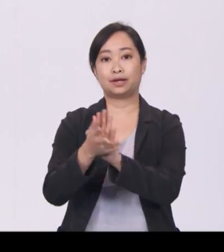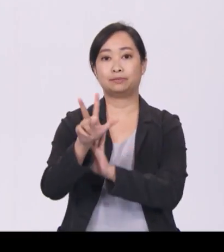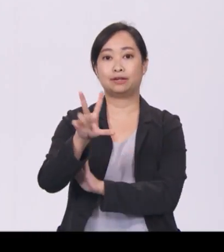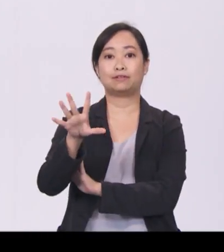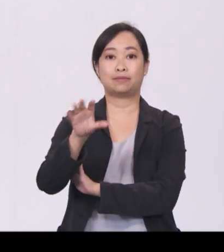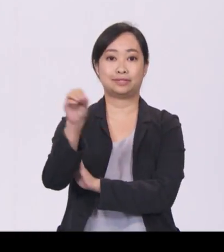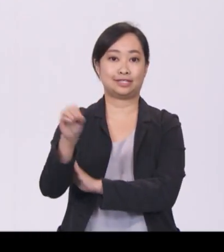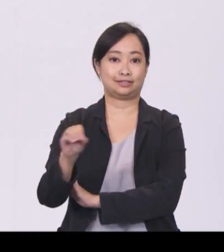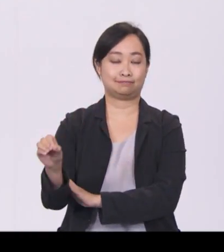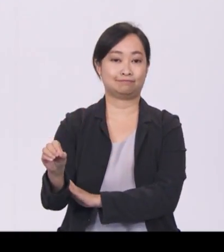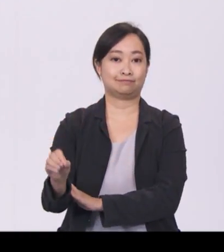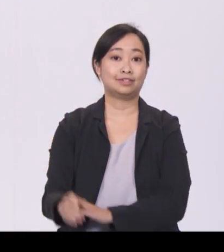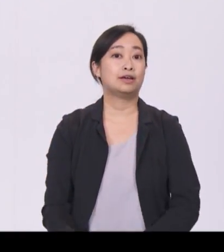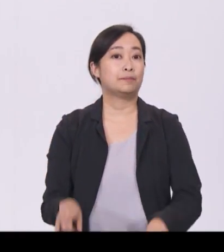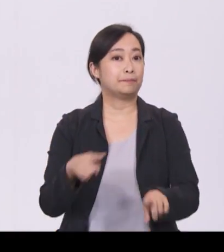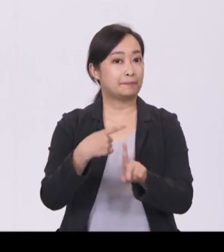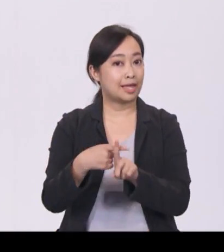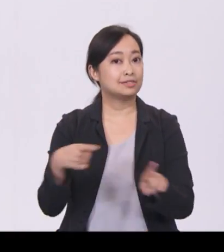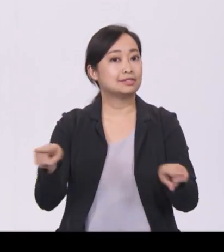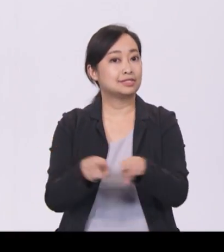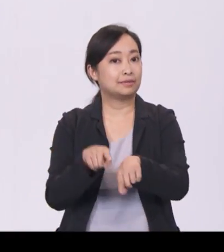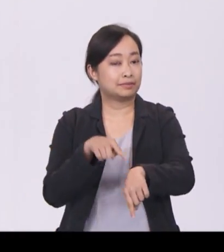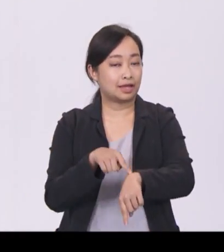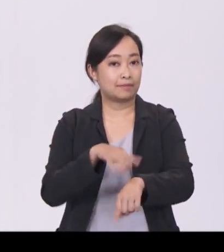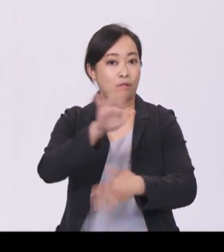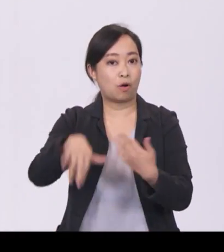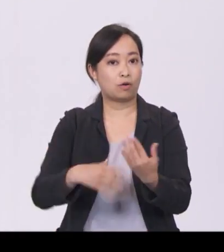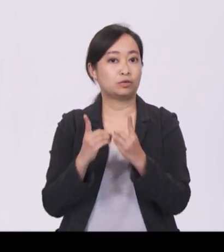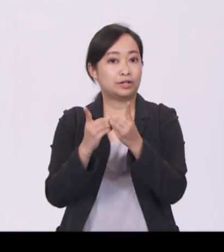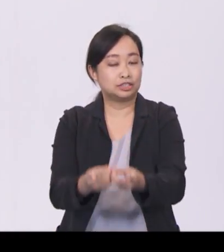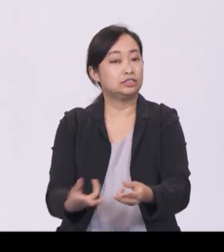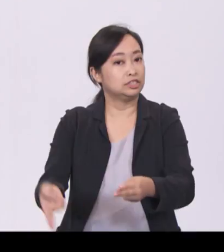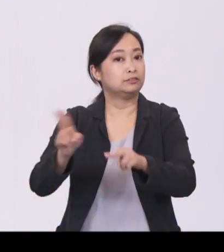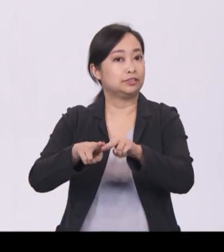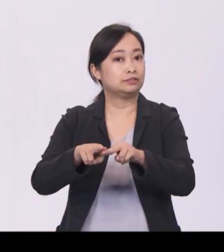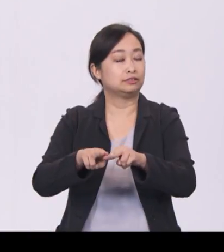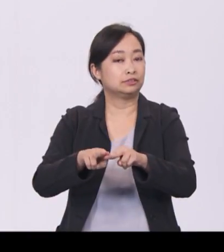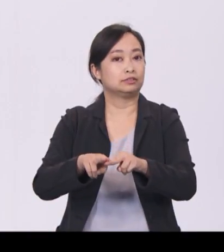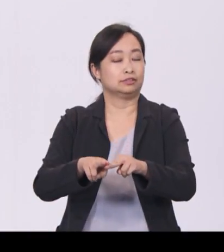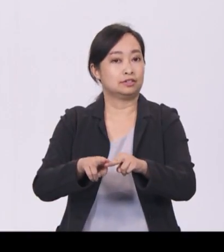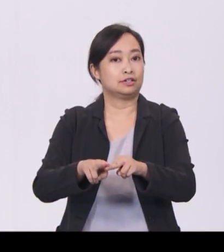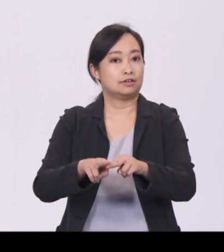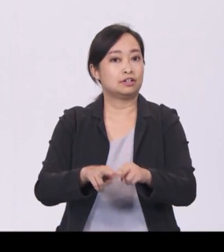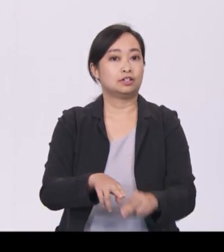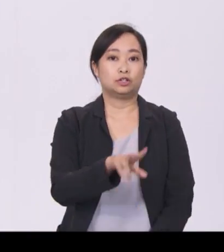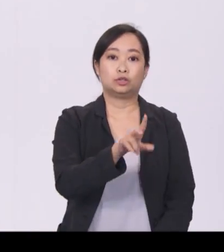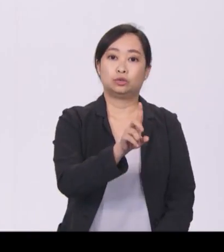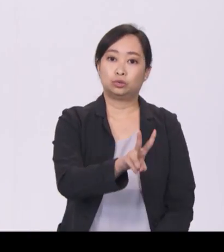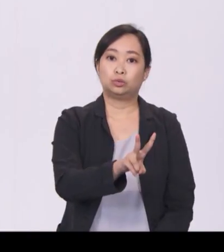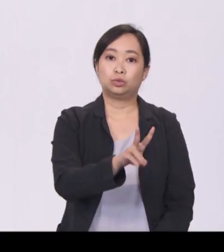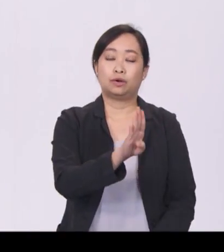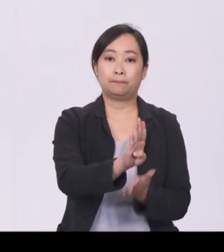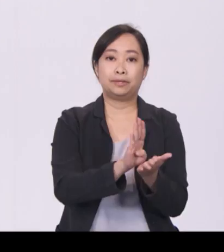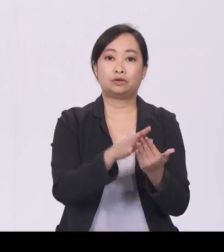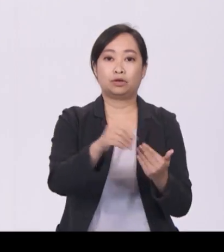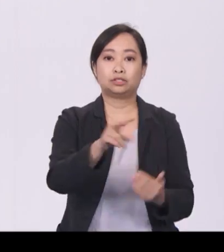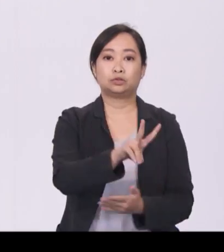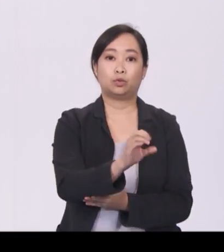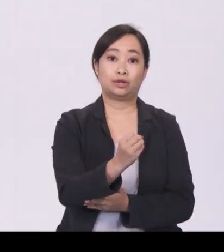At the same time, total donations have increased from around $2 billion in 2011 to $2.7 billion